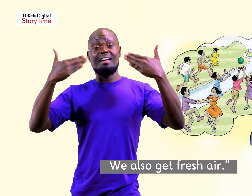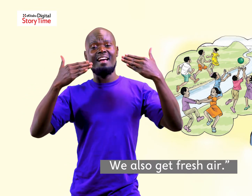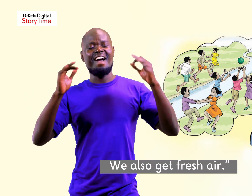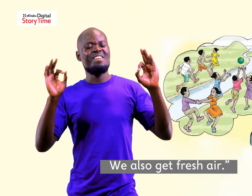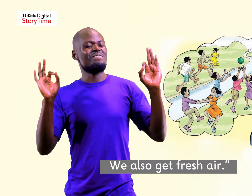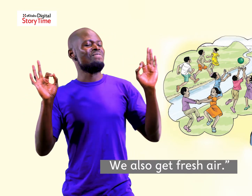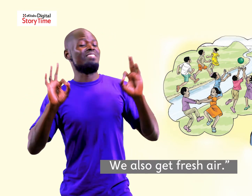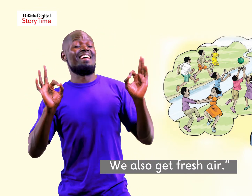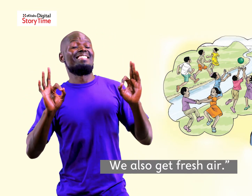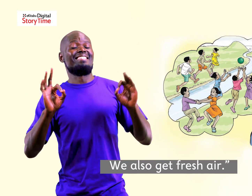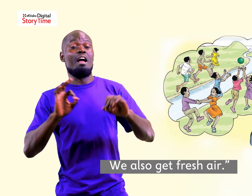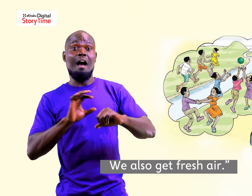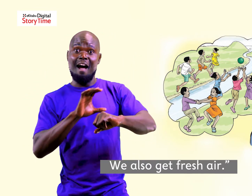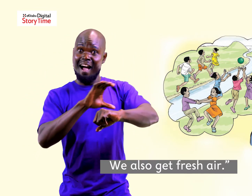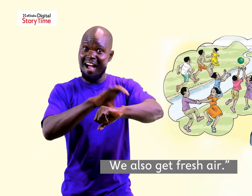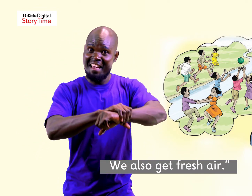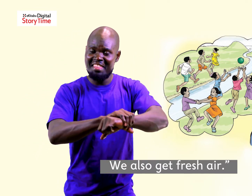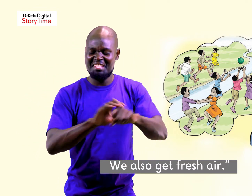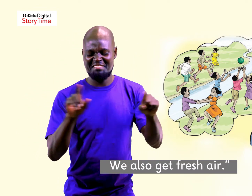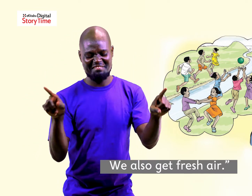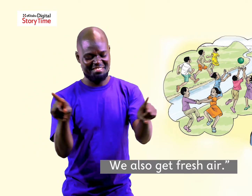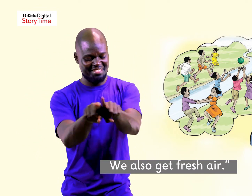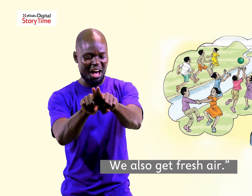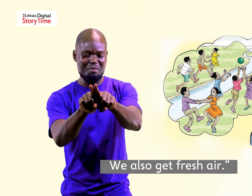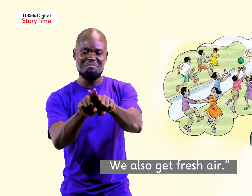we learn also get fresh air